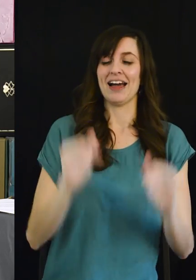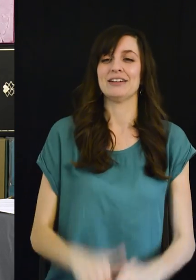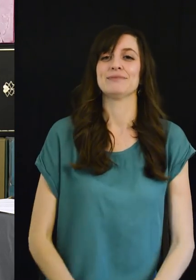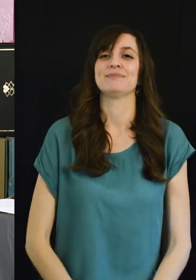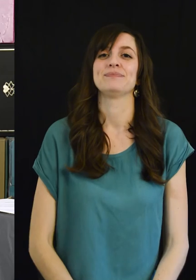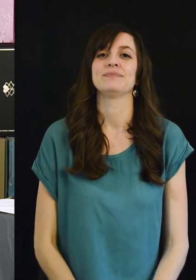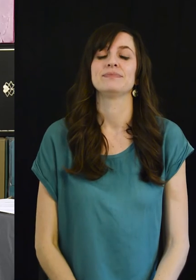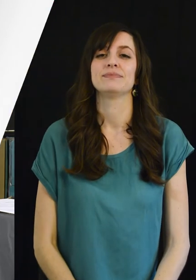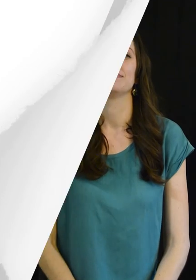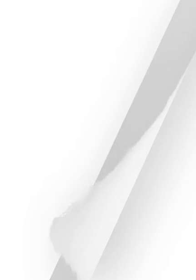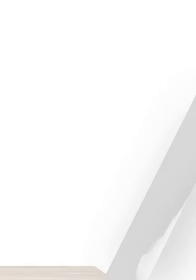'all